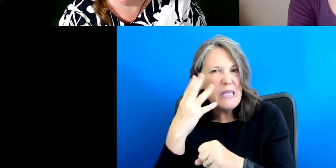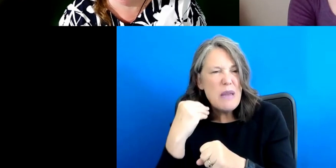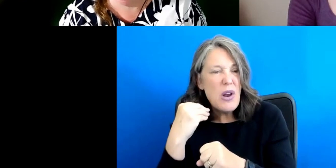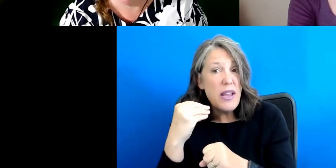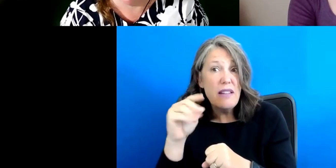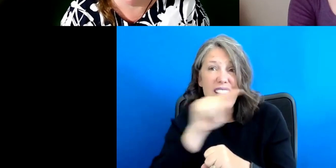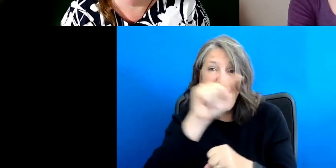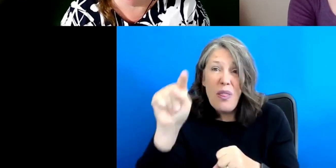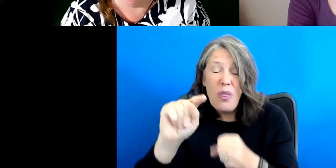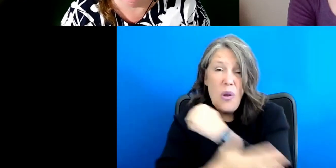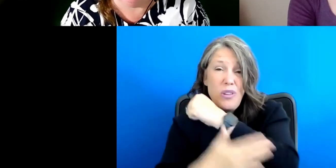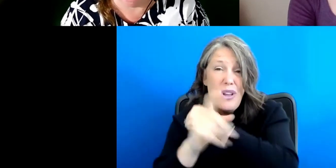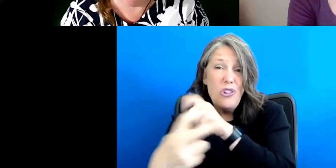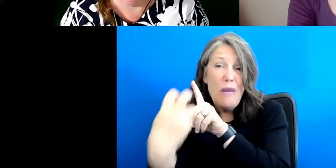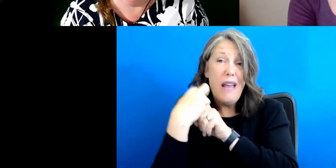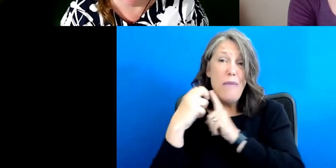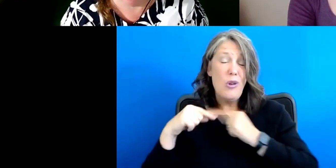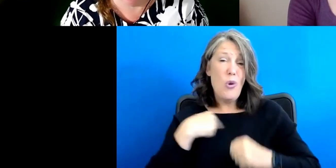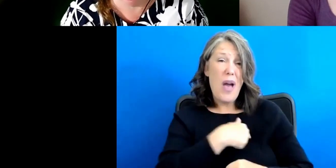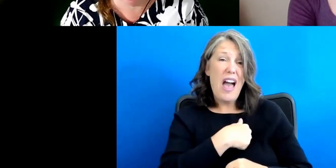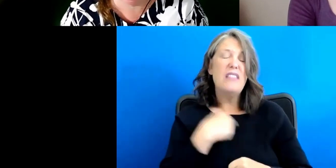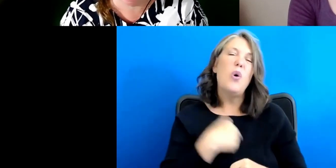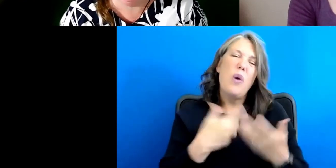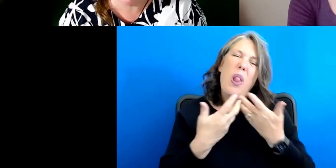for help. We're losing a lot of opportunities.